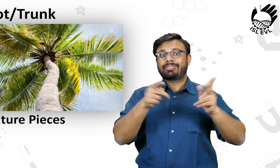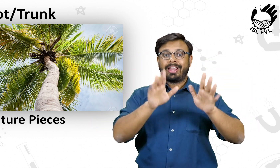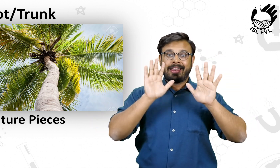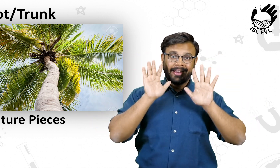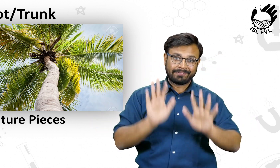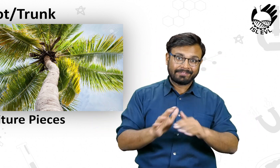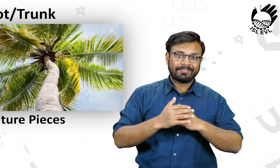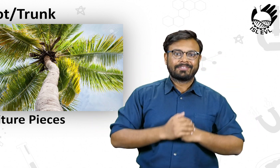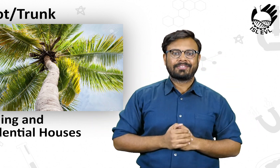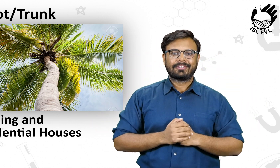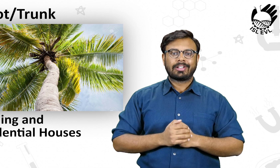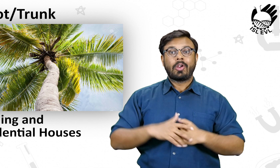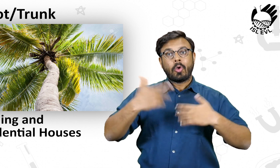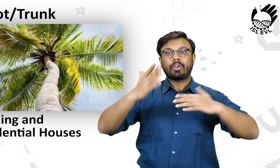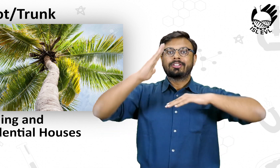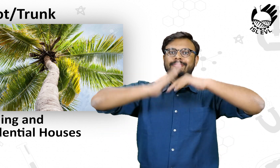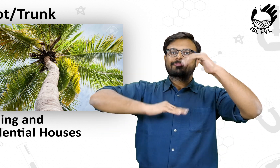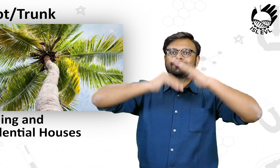of buildings and residential houses.